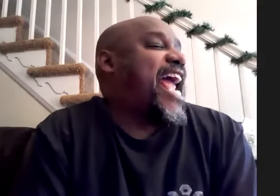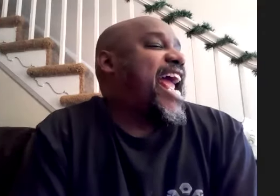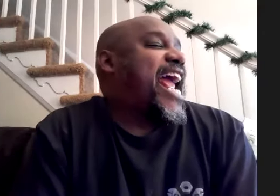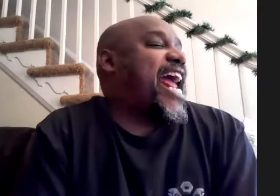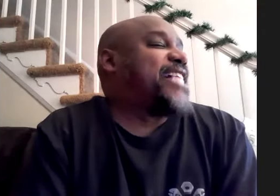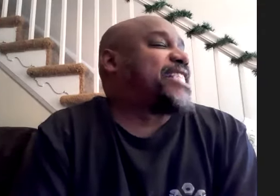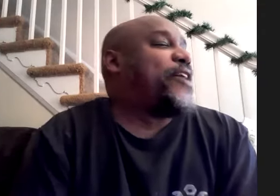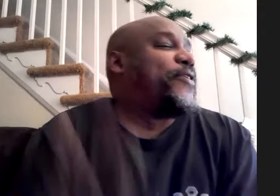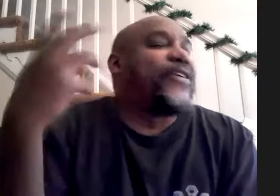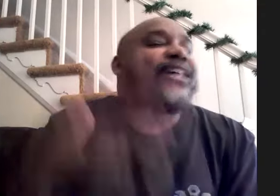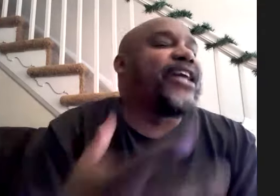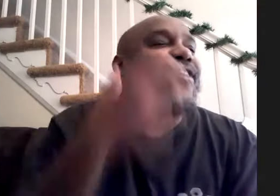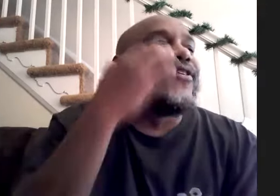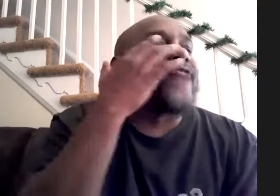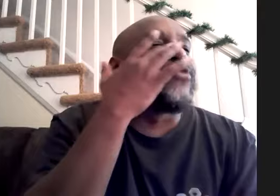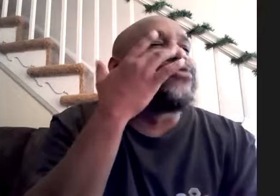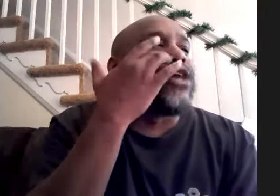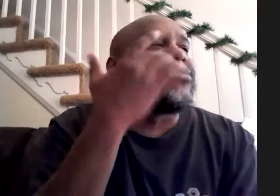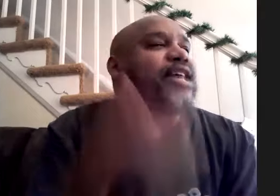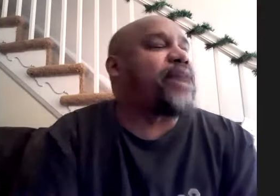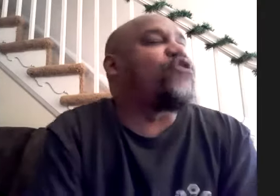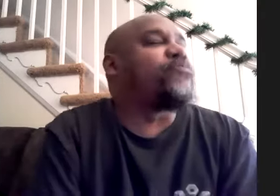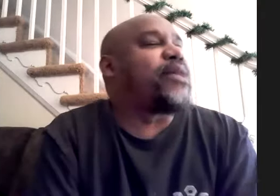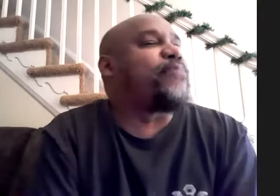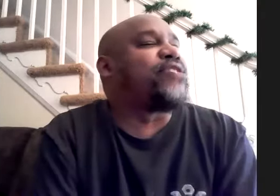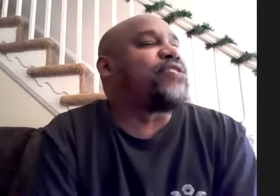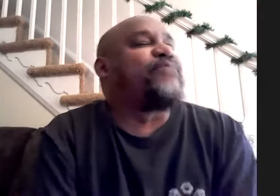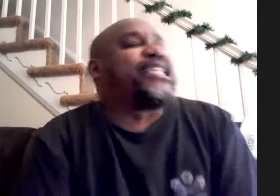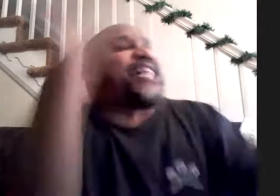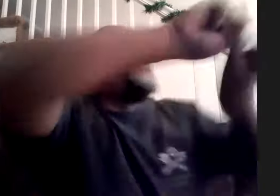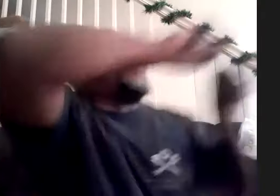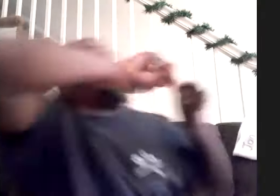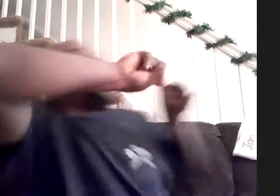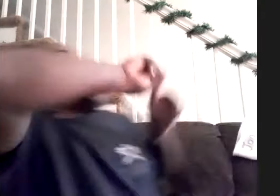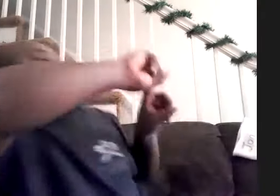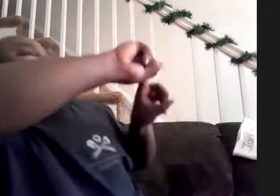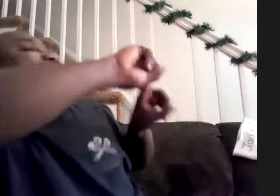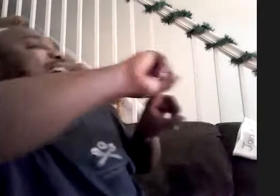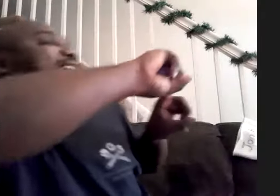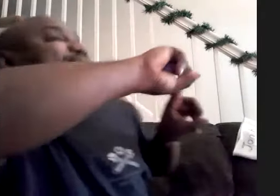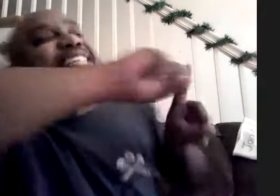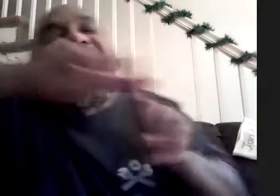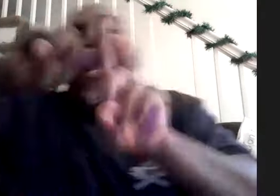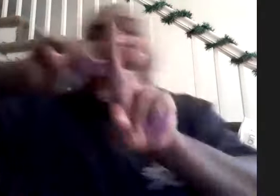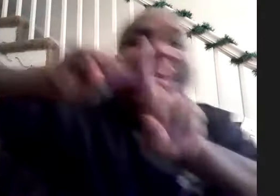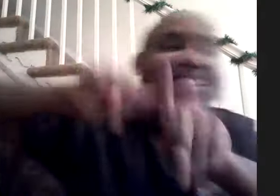okay and so you know after it was over he's like man you remember that better than i do i'm like stop it quit it no mas but hey uncle